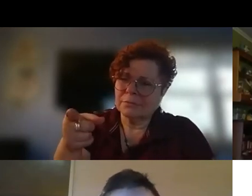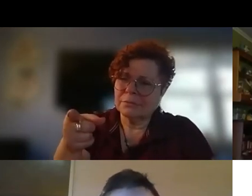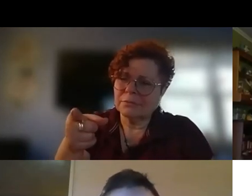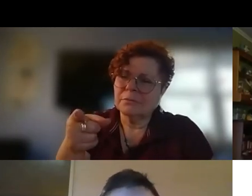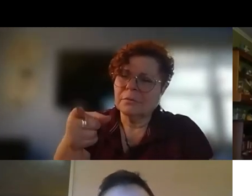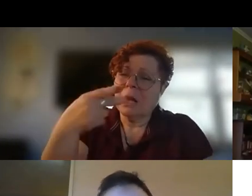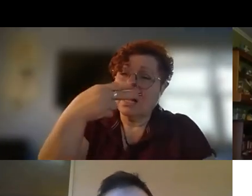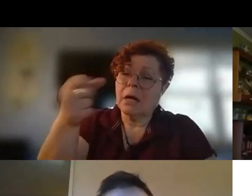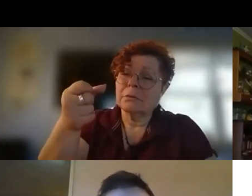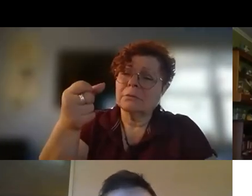what does that sign mean